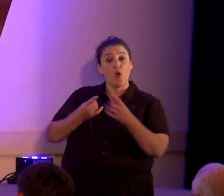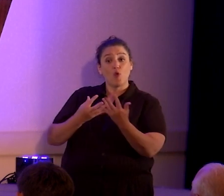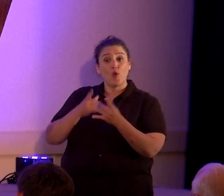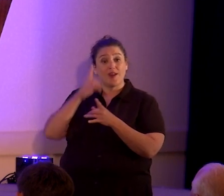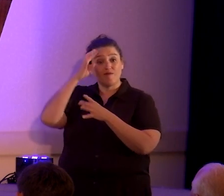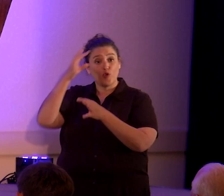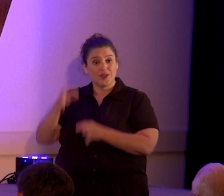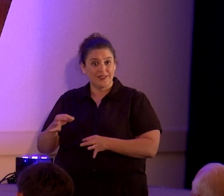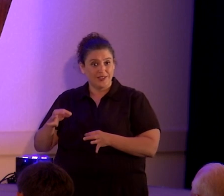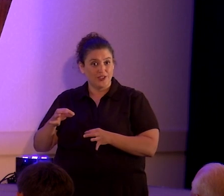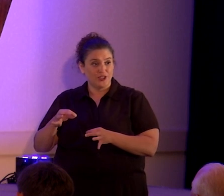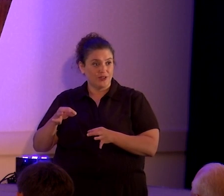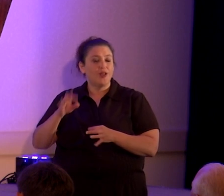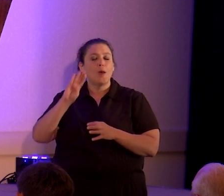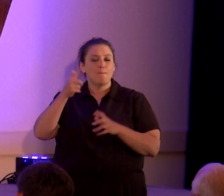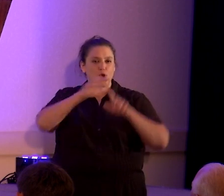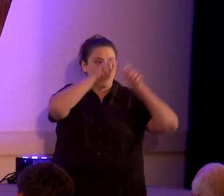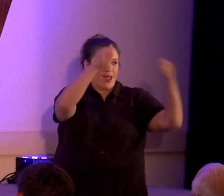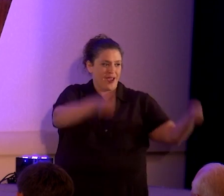put a bag over it.